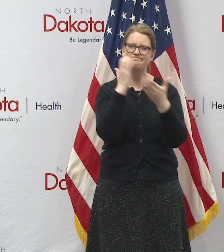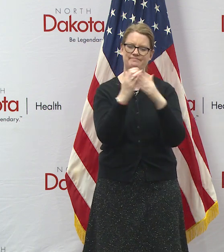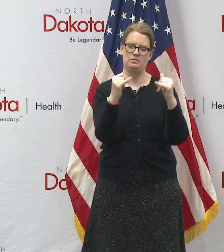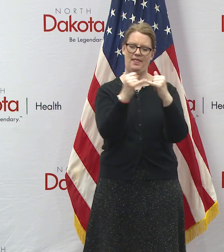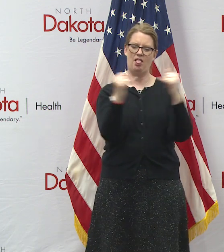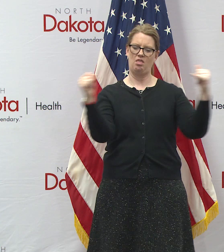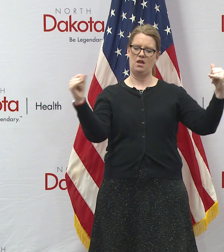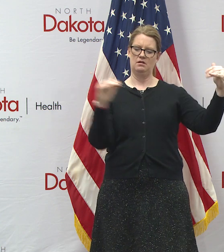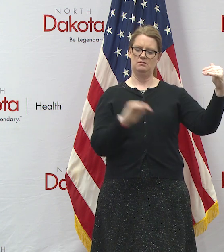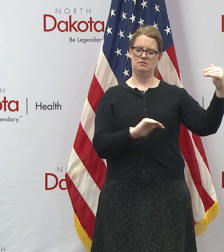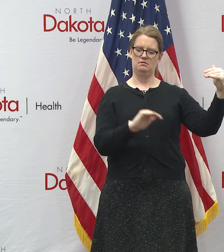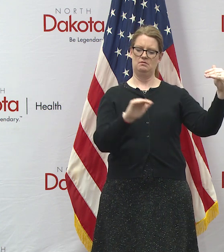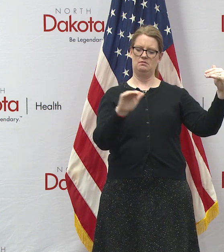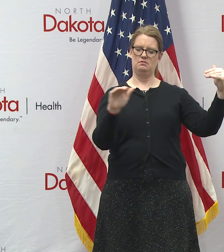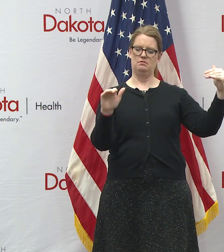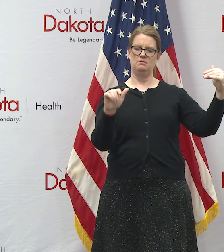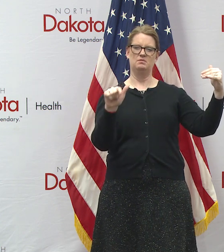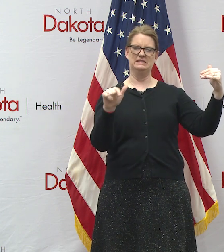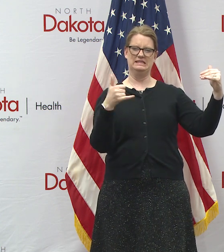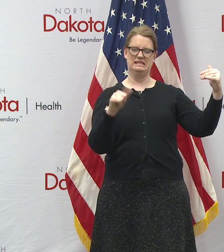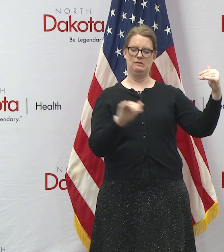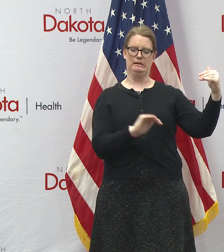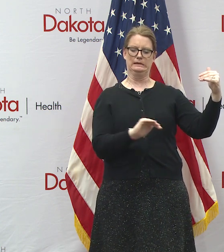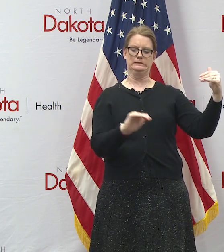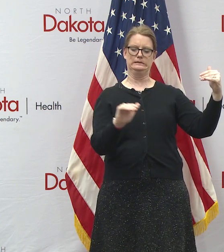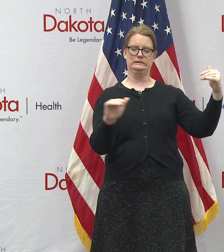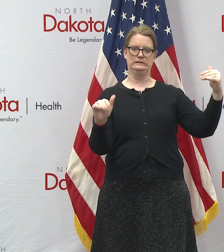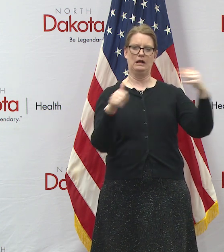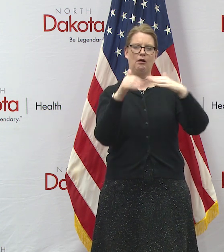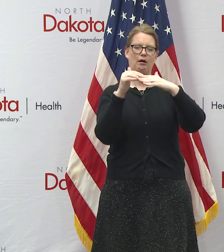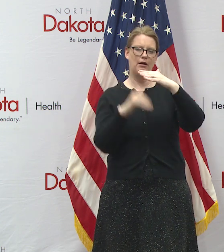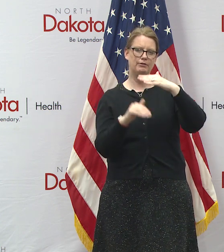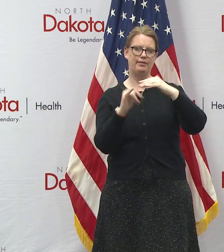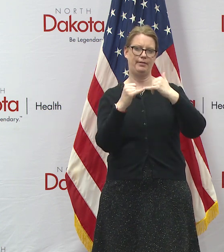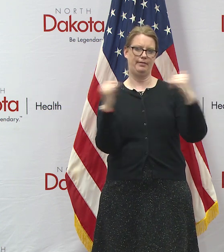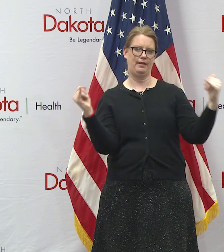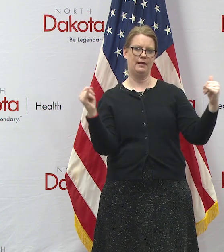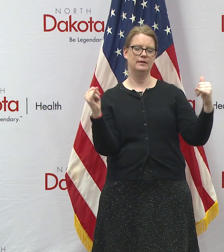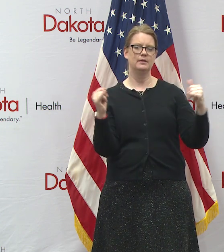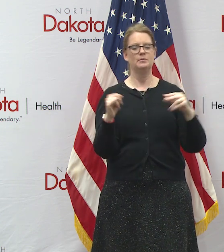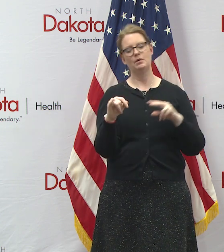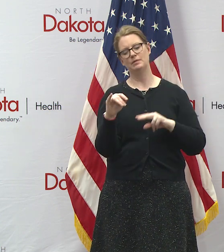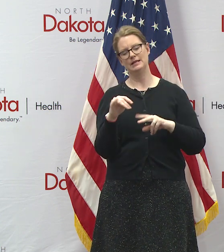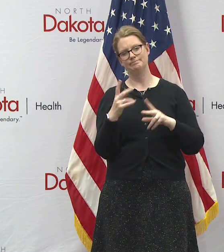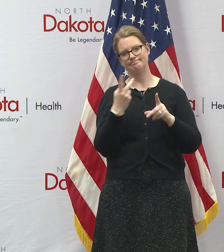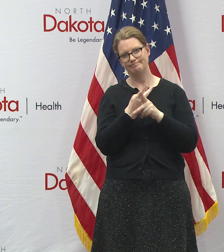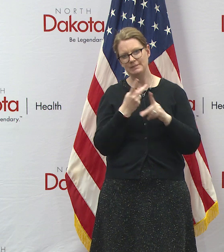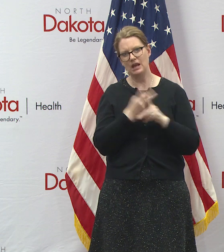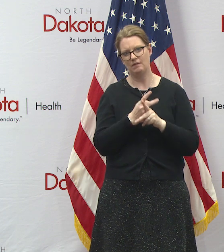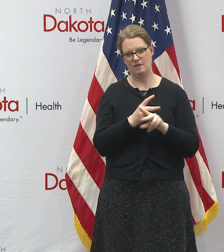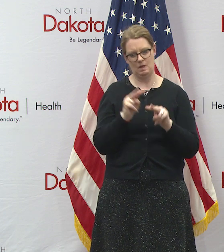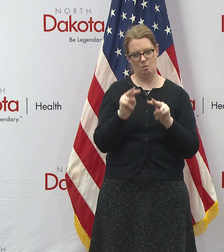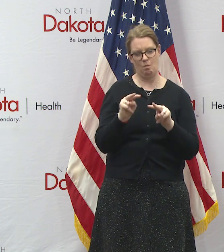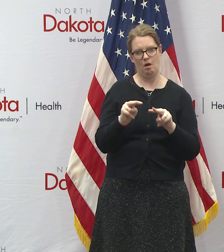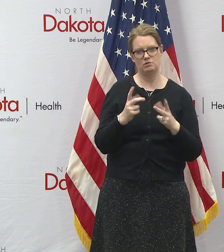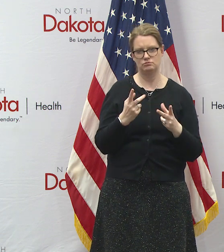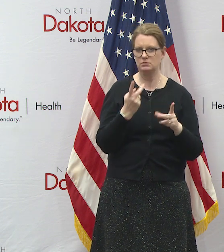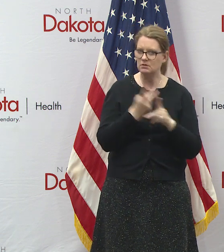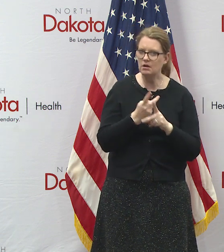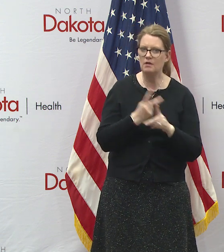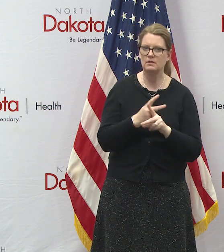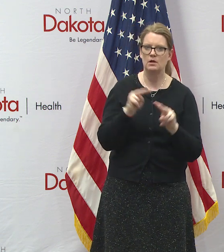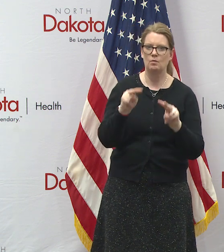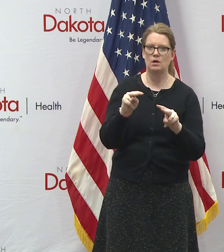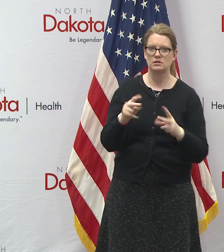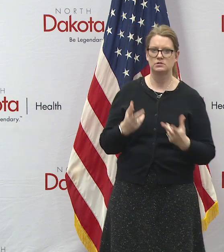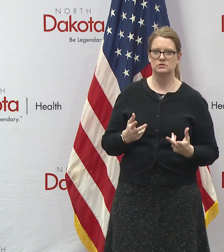so right now we feel we're on a path but this is something we monitor we monitor every day uh to try to do that but again uh you know we'd love